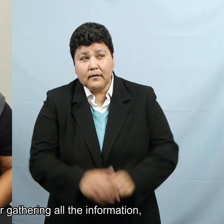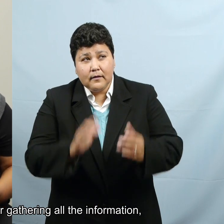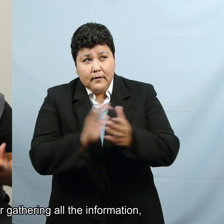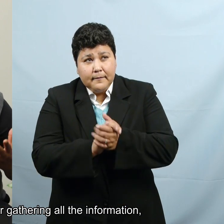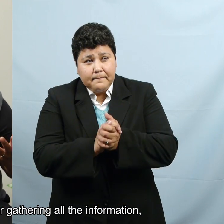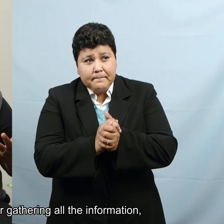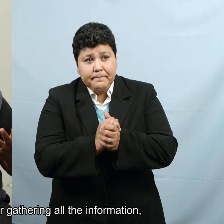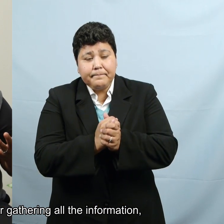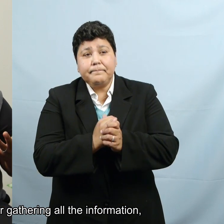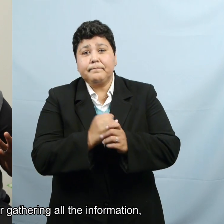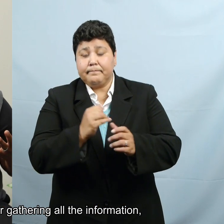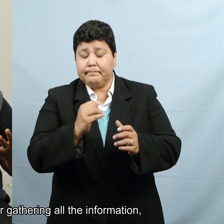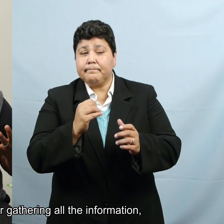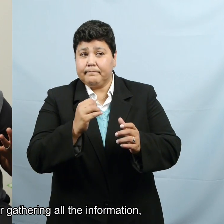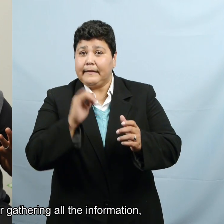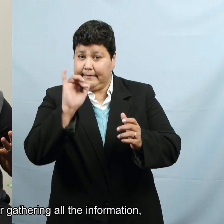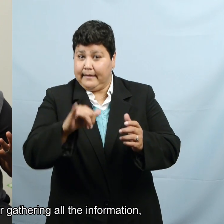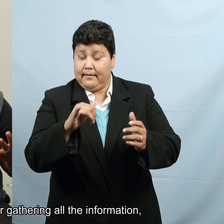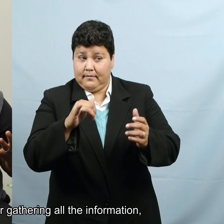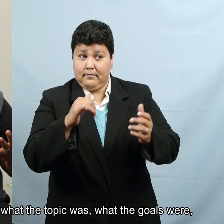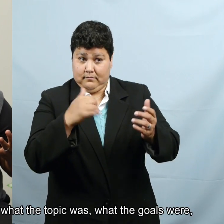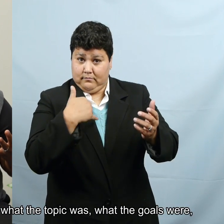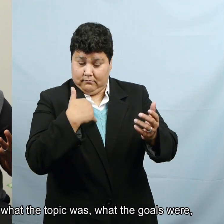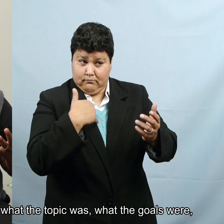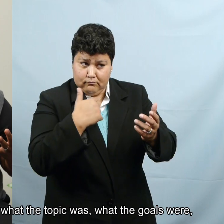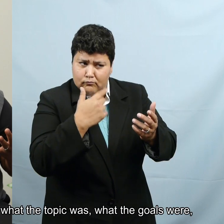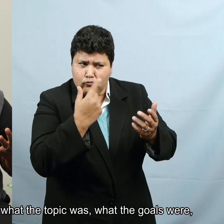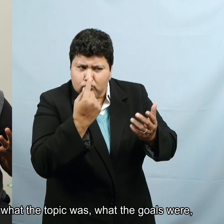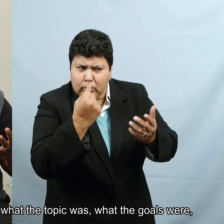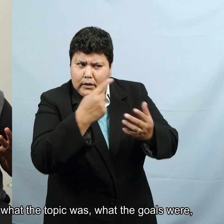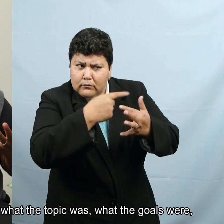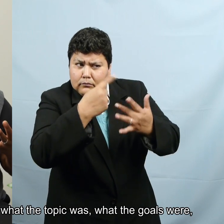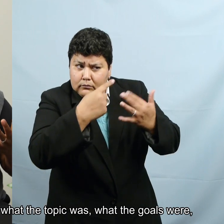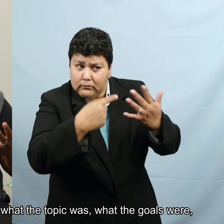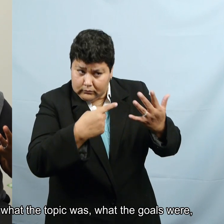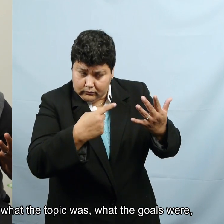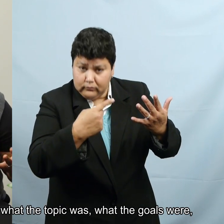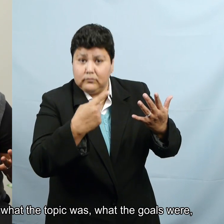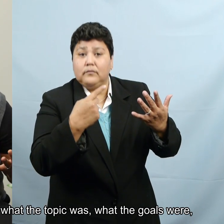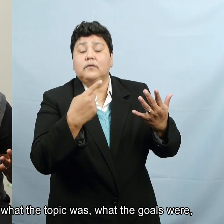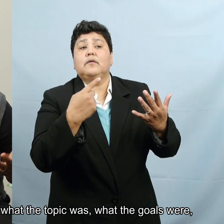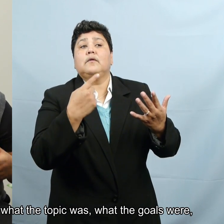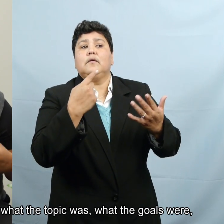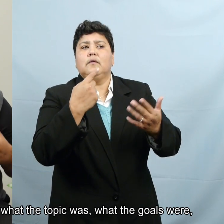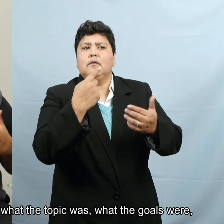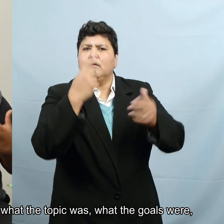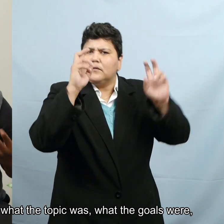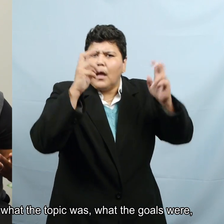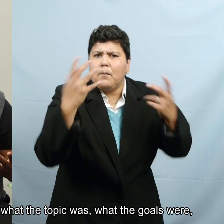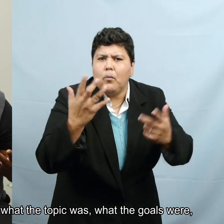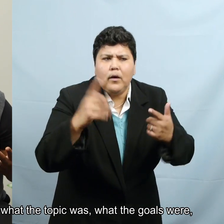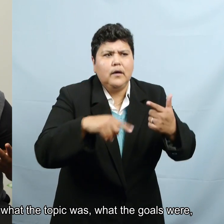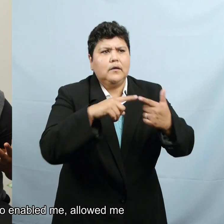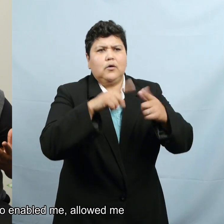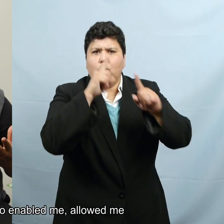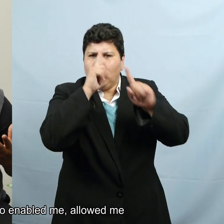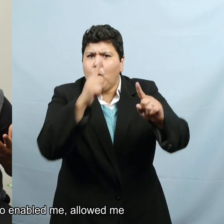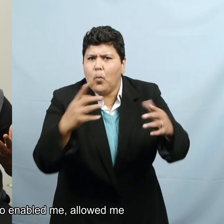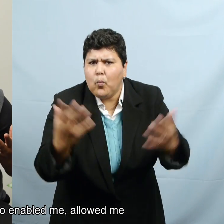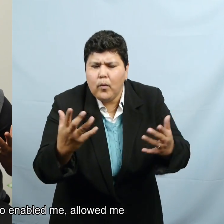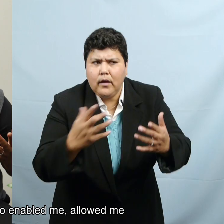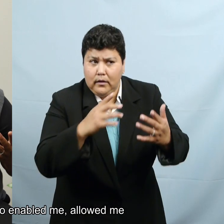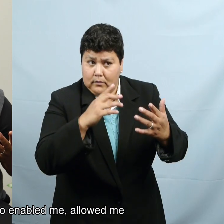And after gathering all of the information and understanding what the topic was, what the goals were,